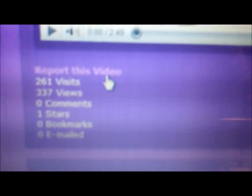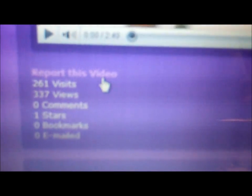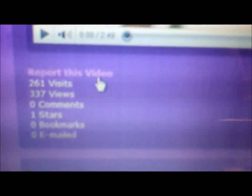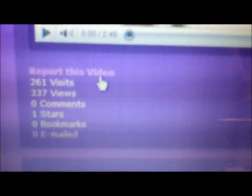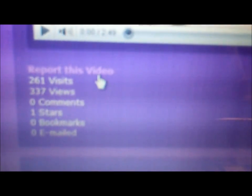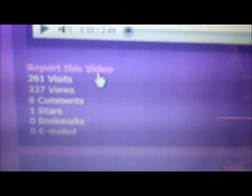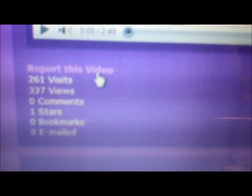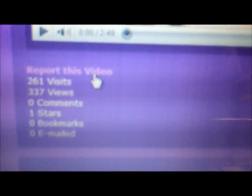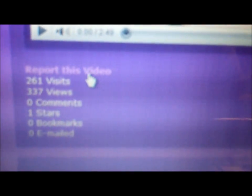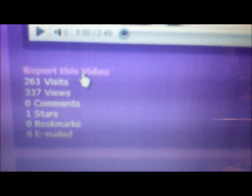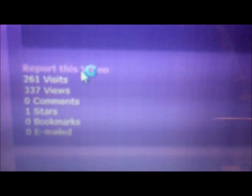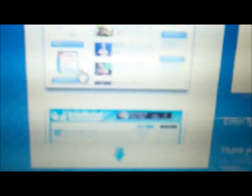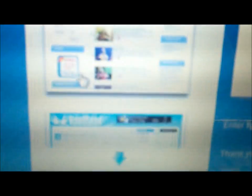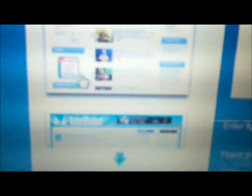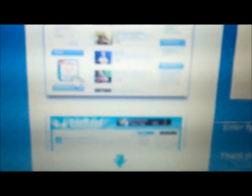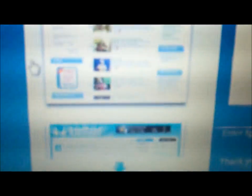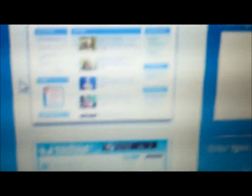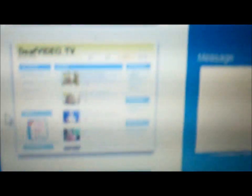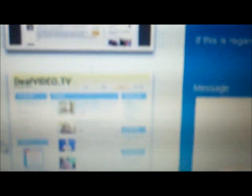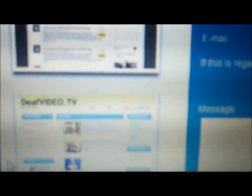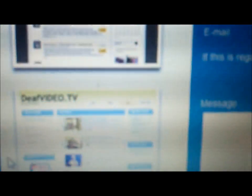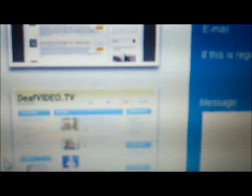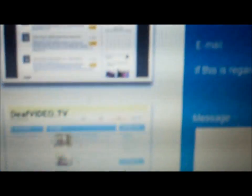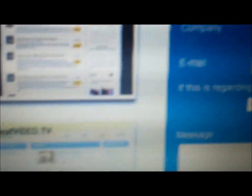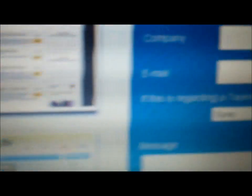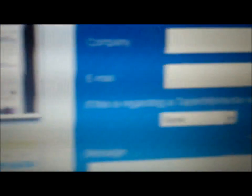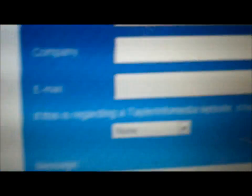When we were having this bear, the cancer came back and she took her life.